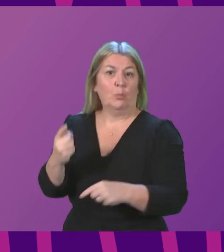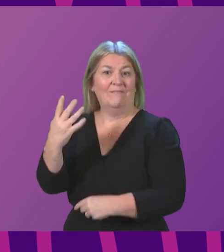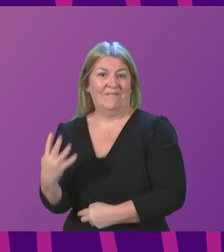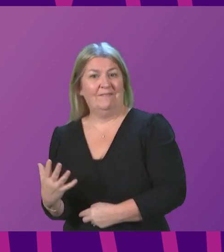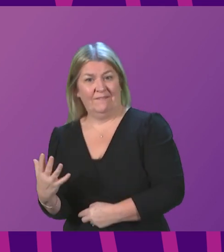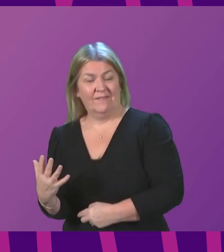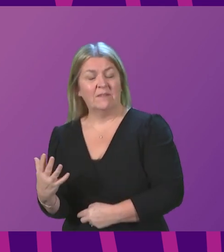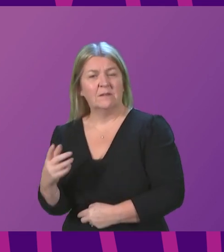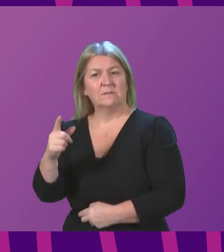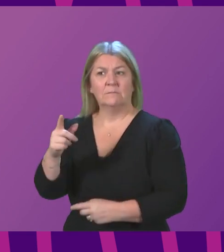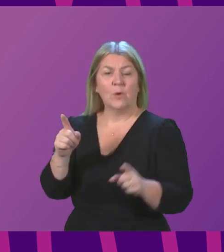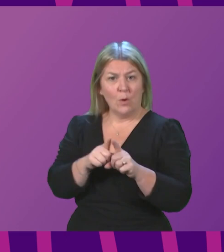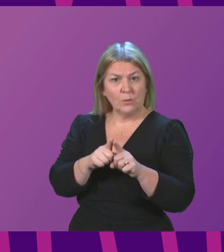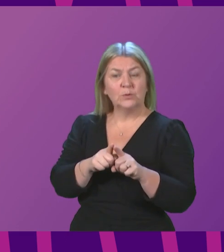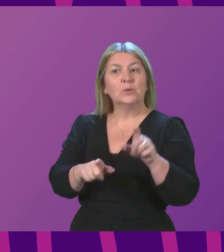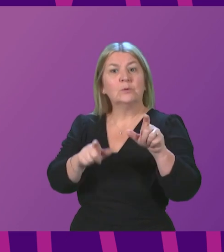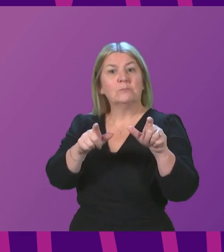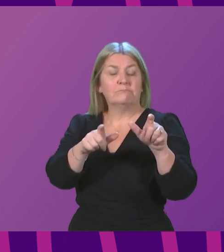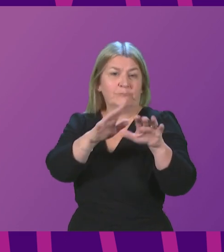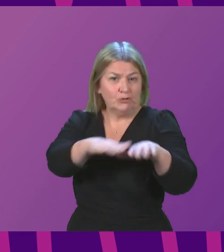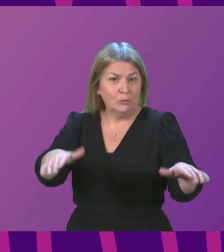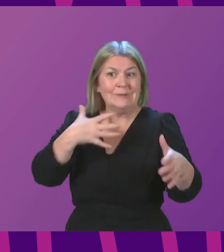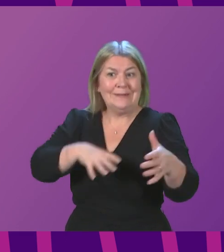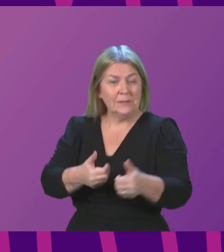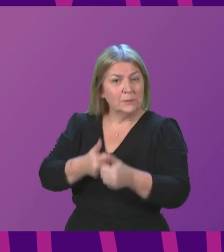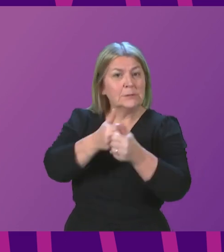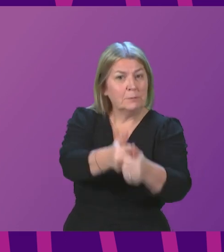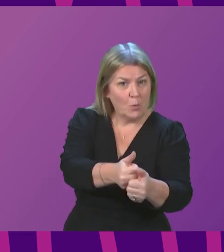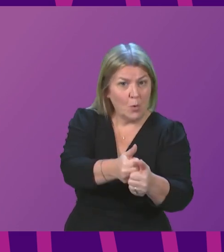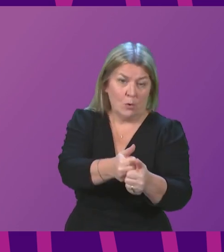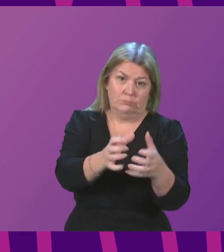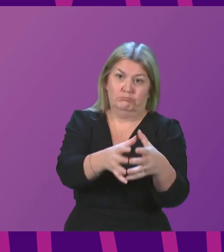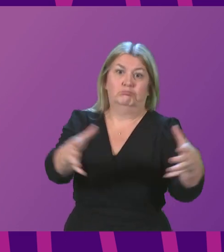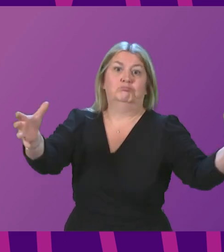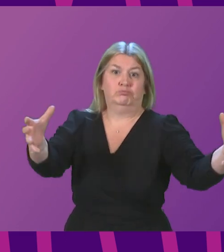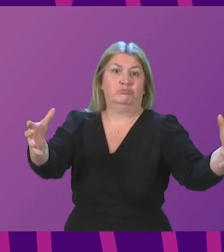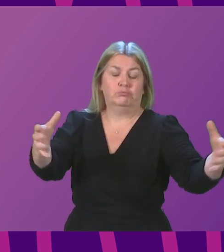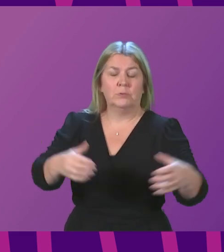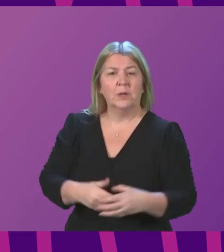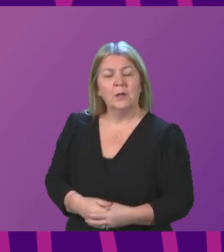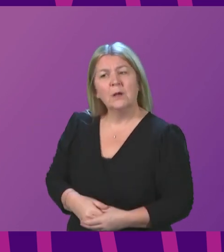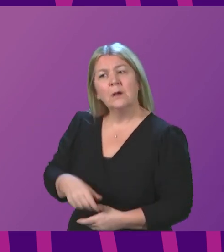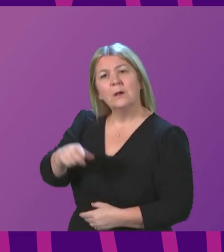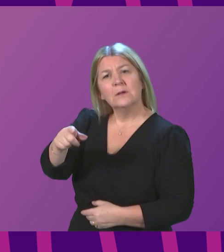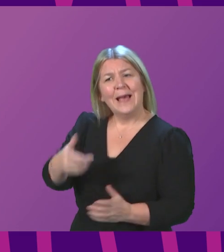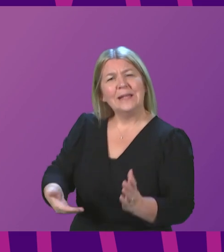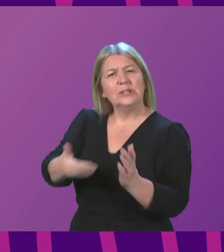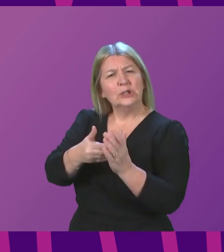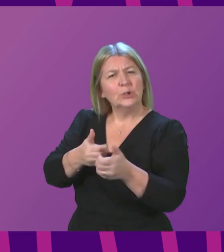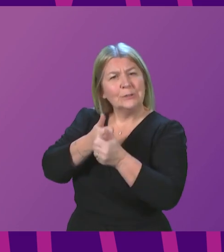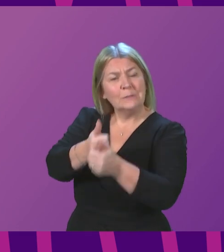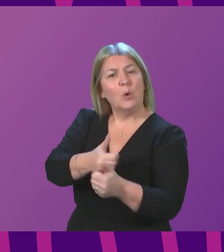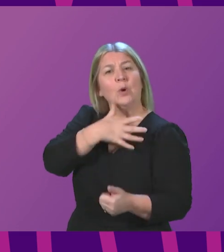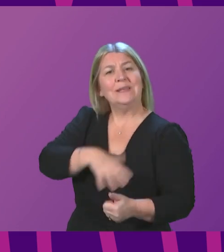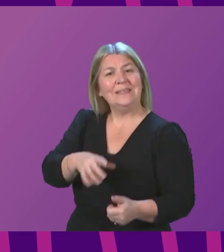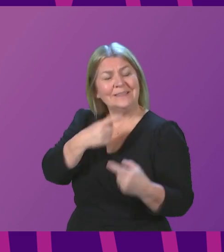almost 70,000 does the first minister agree with me that the need for additional support needs teachers has been overlooked